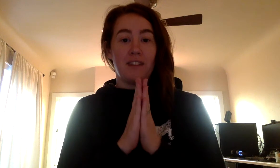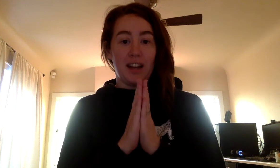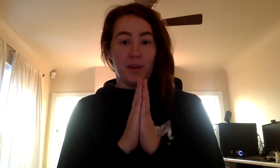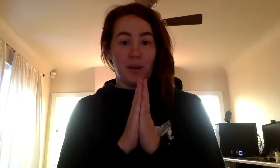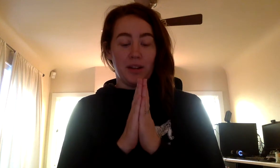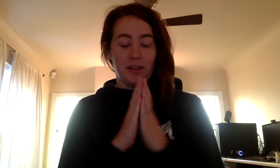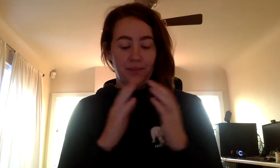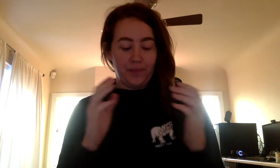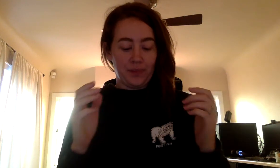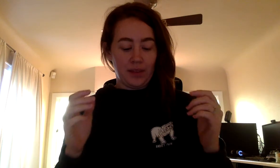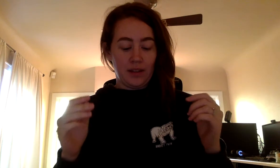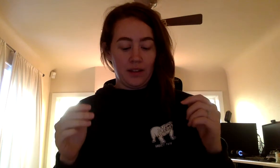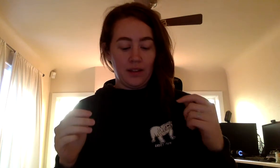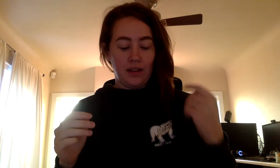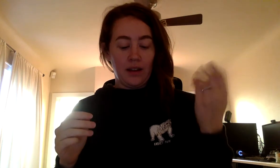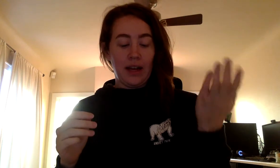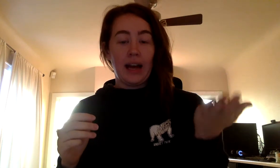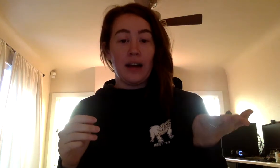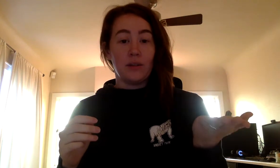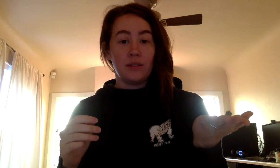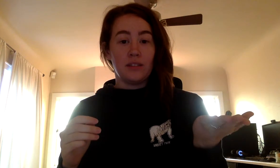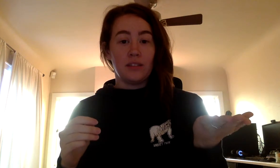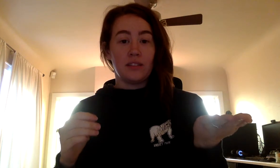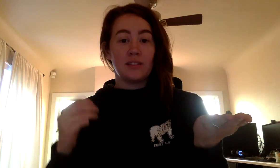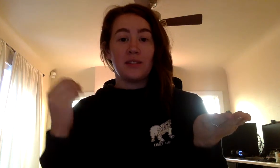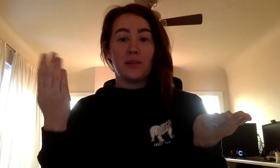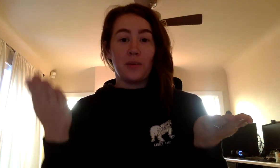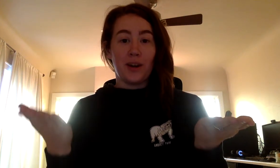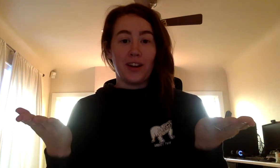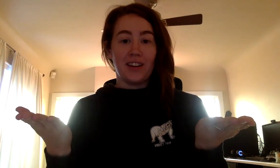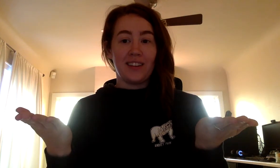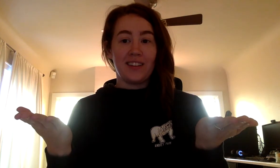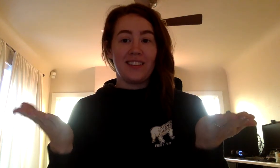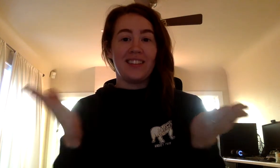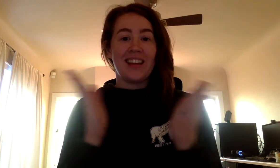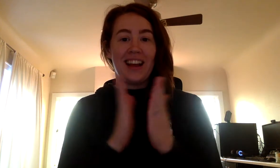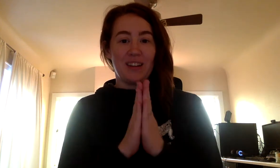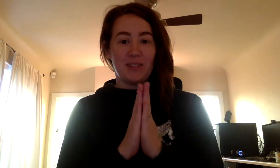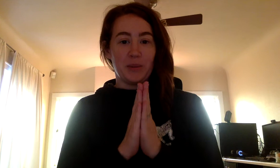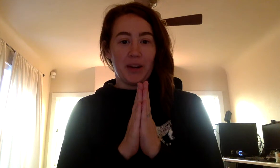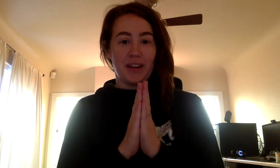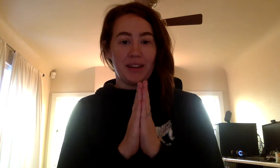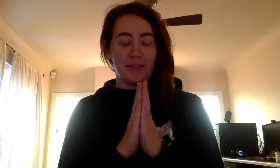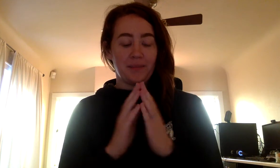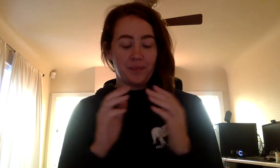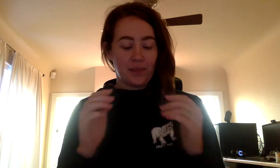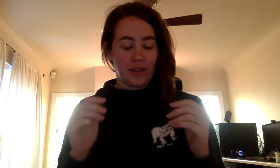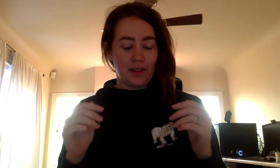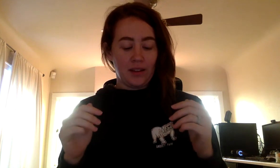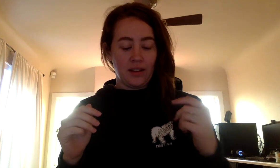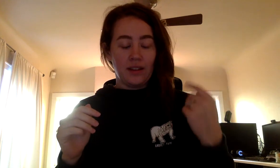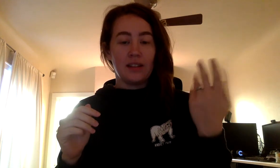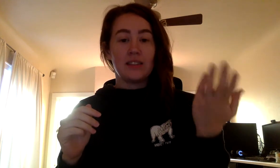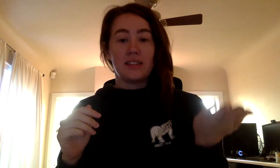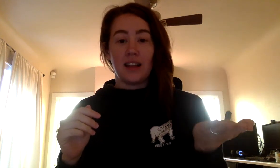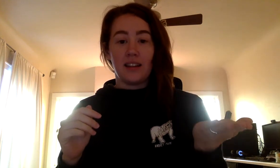firewood. House, work, housework. Sun,